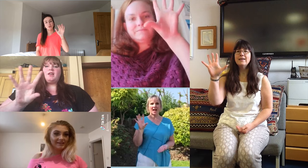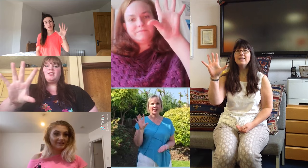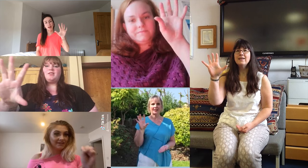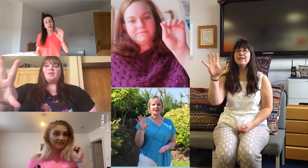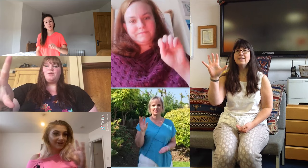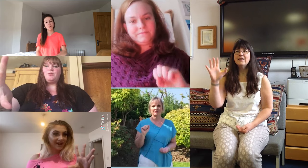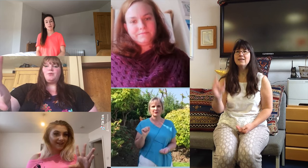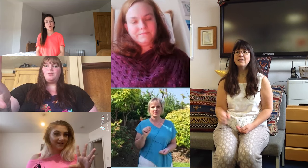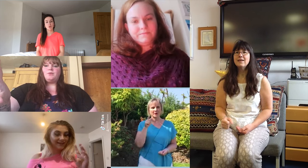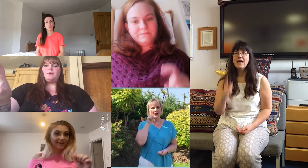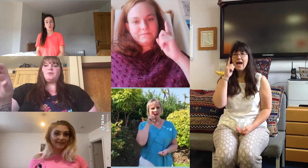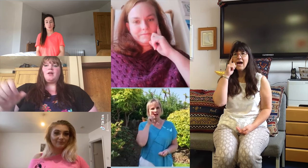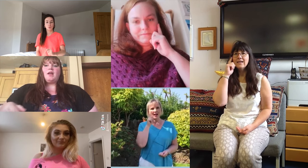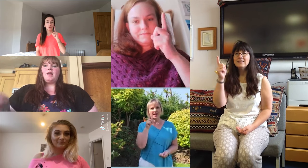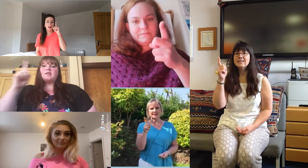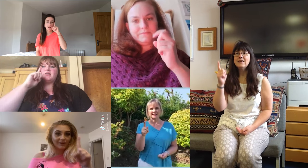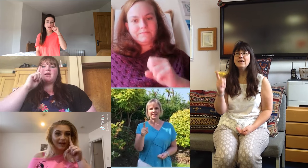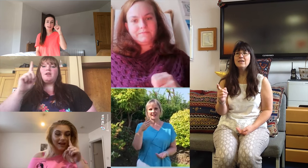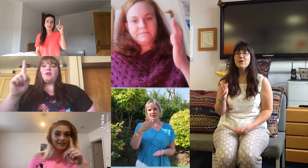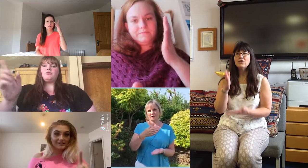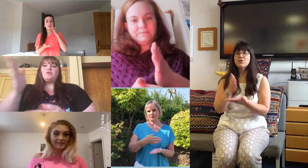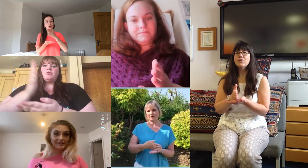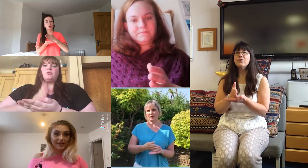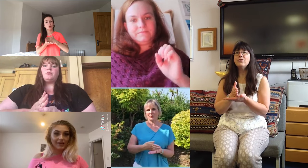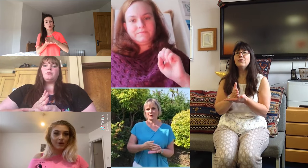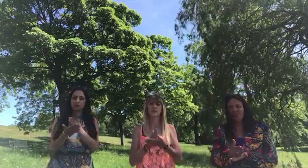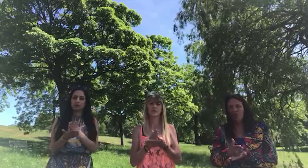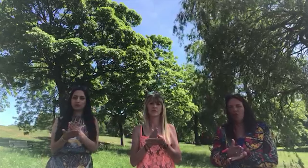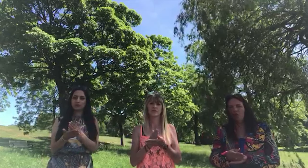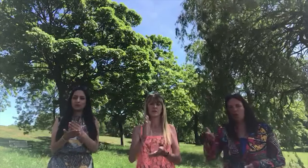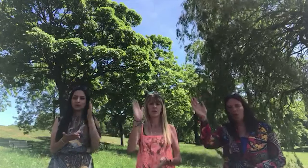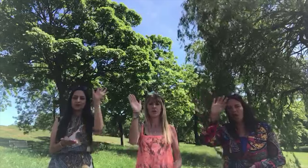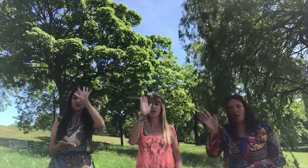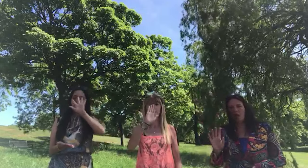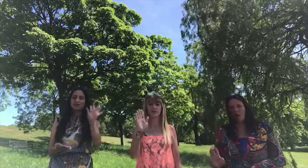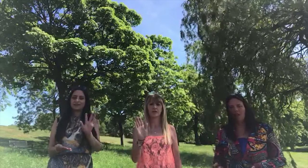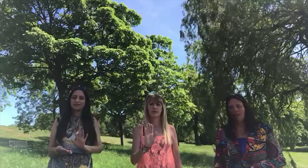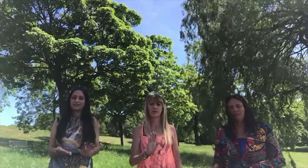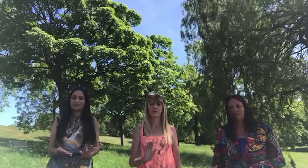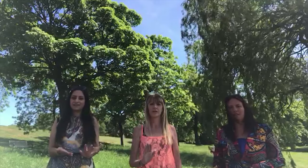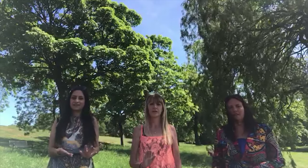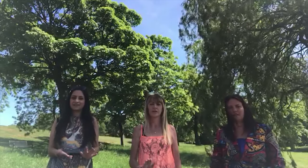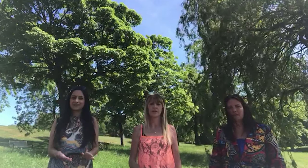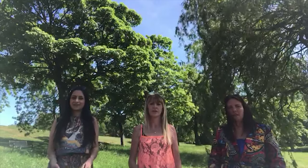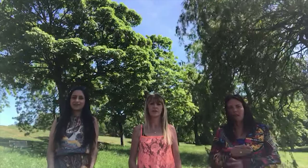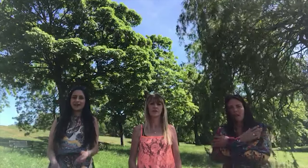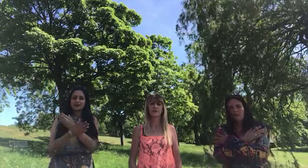Shining through I see your true colors